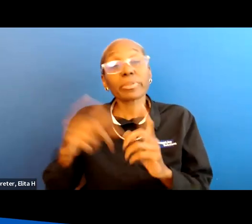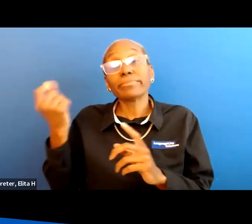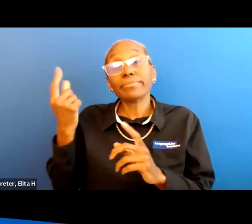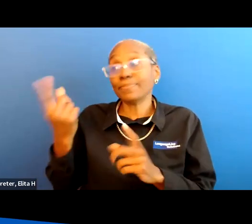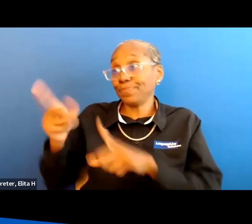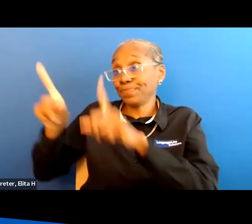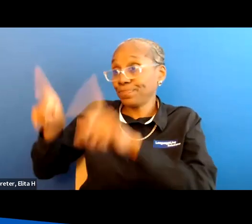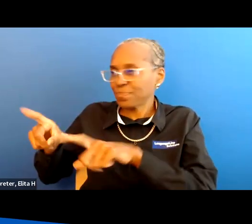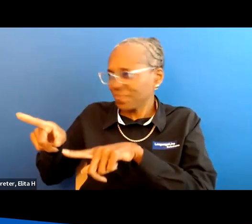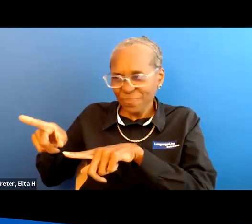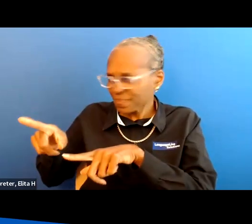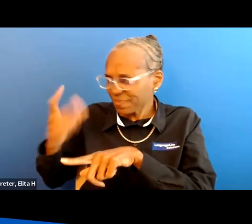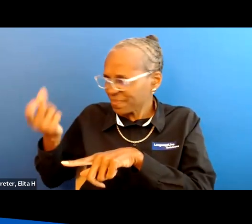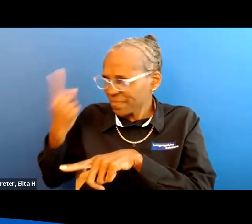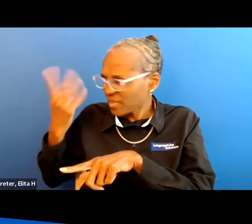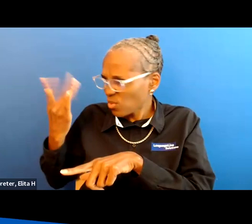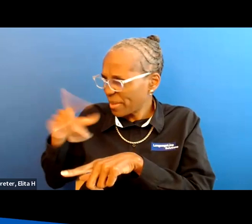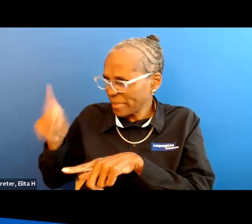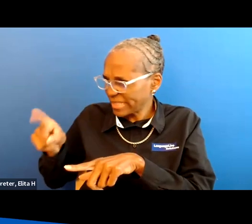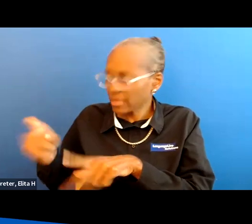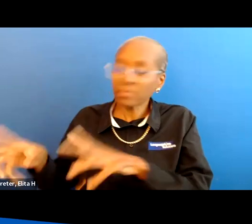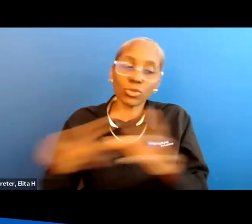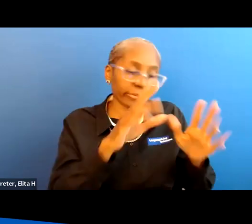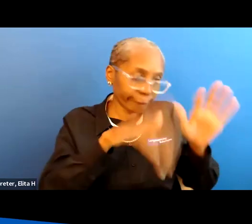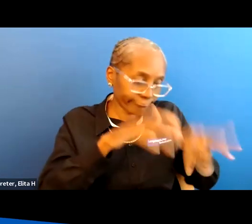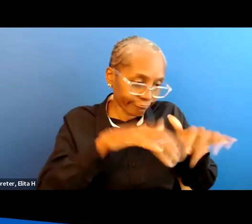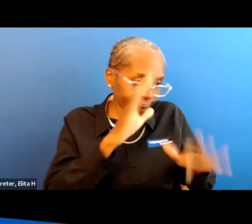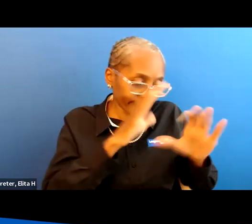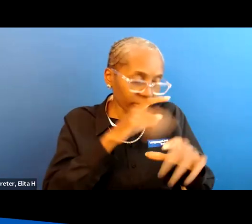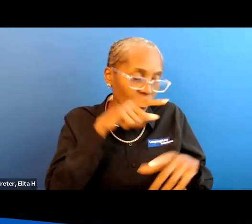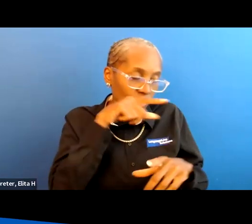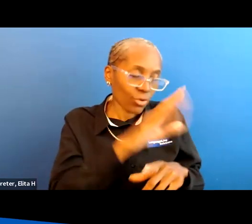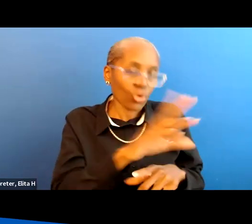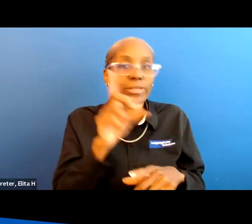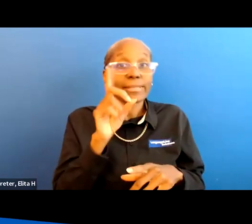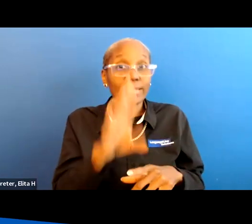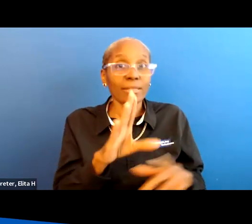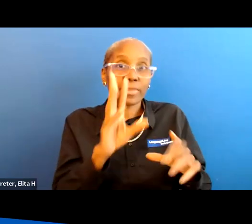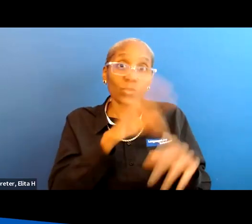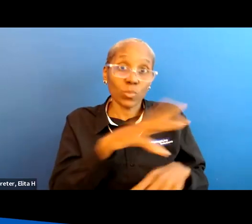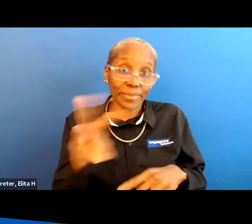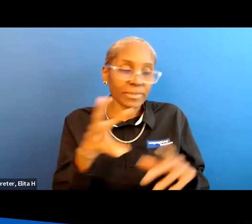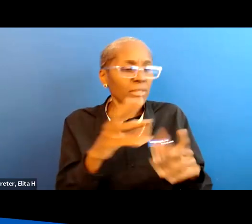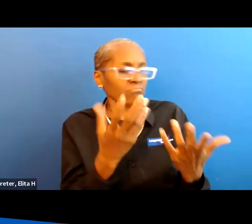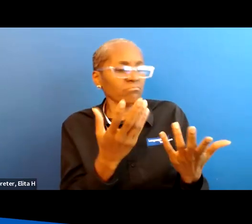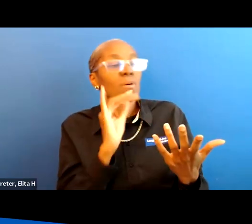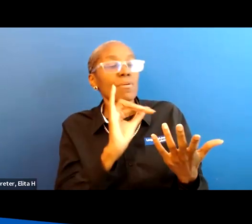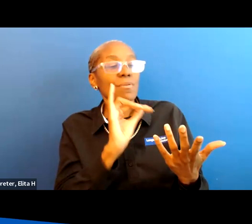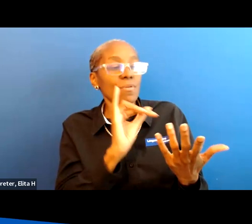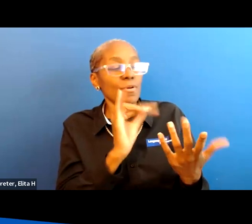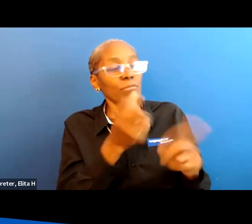tests and you're under not understanding why you can look it up on this website on her website and find out what um